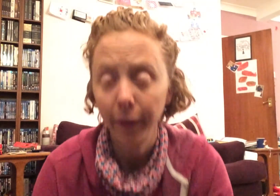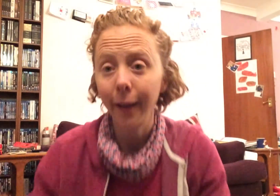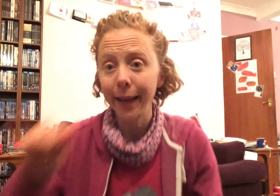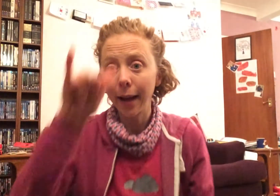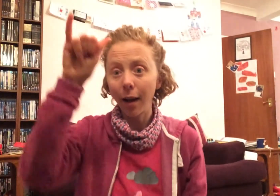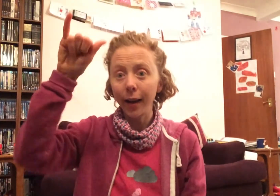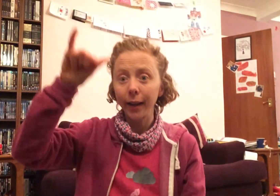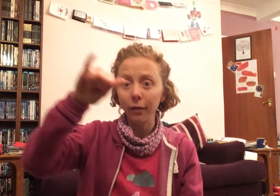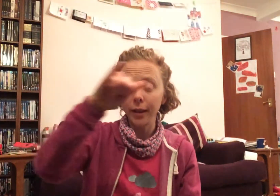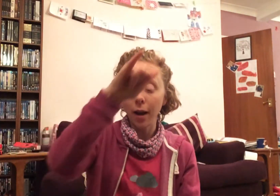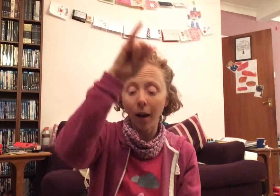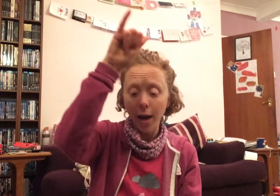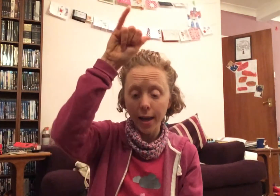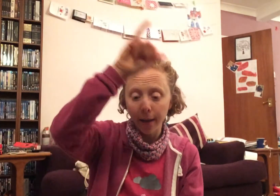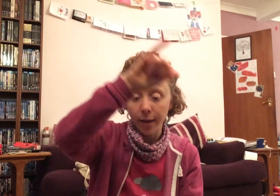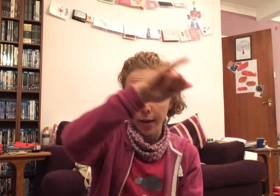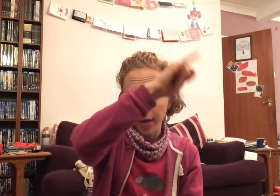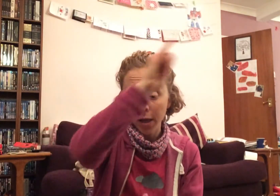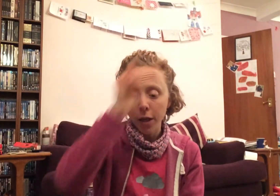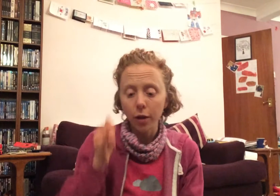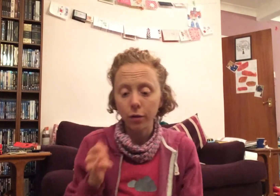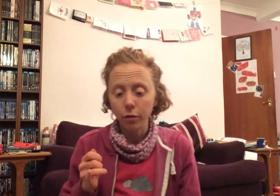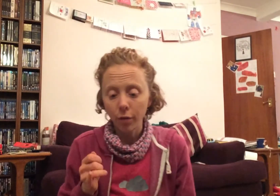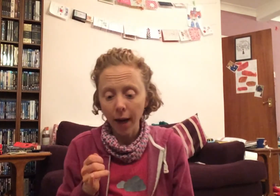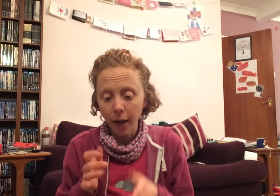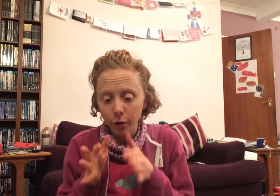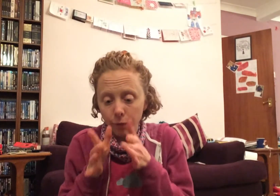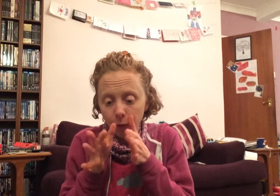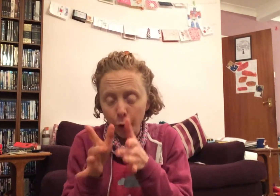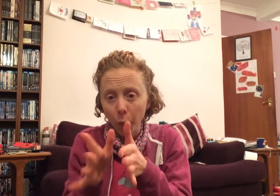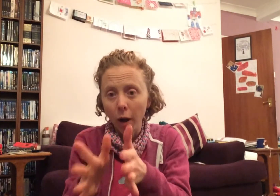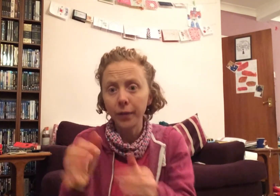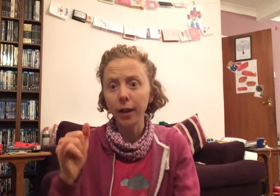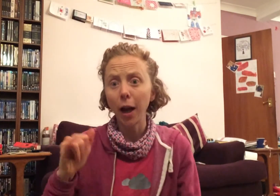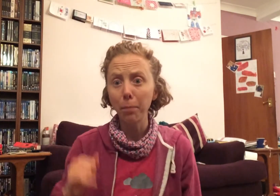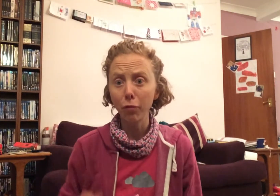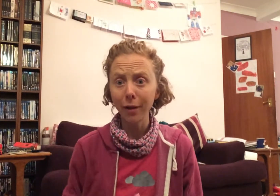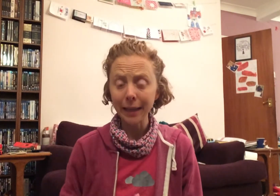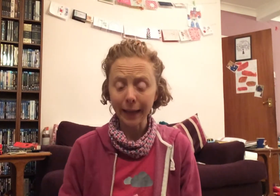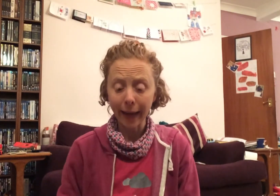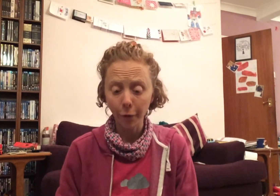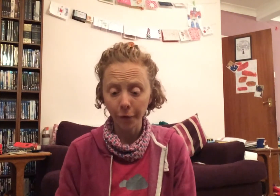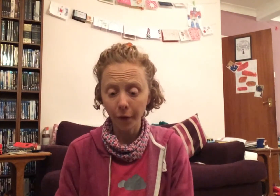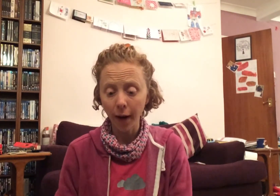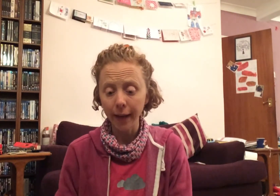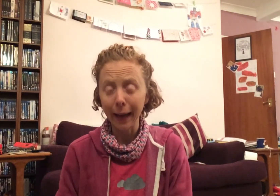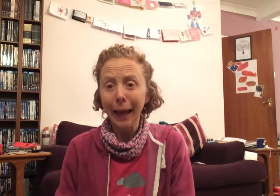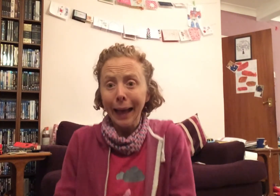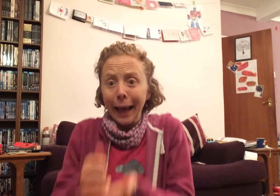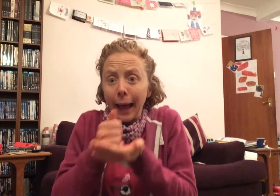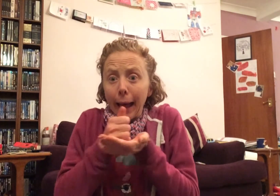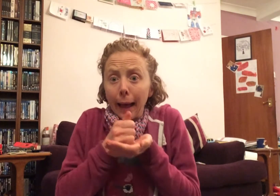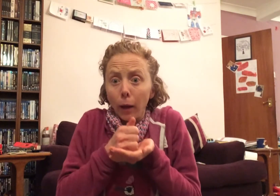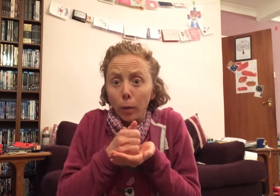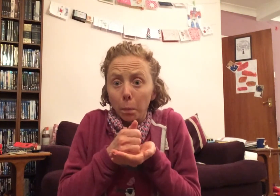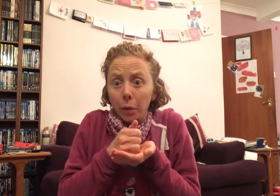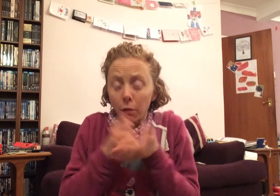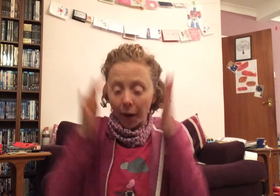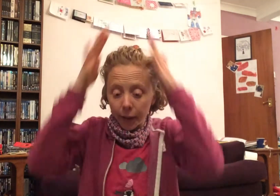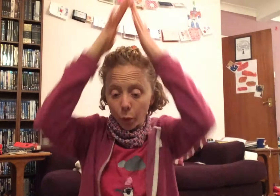flying higher and higher. The dragon flew after her, breathing out fire. Help, cried the